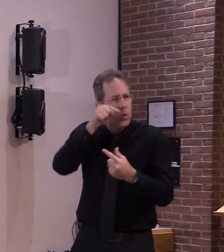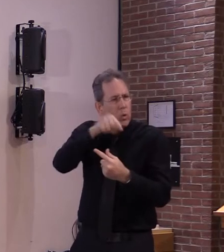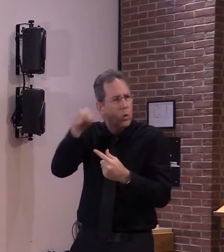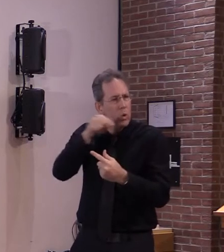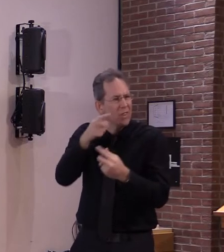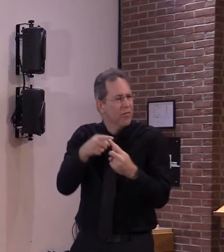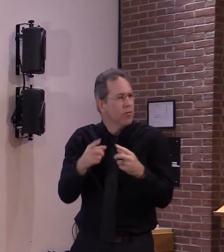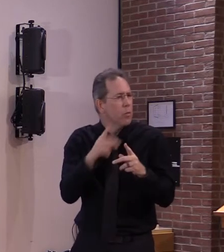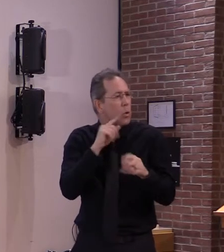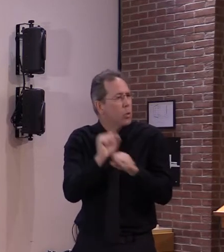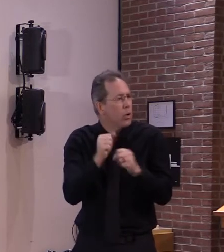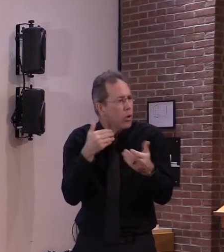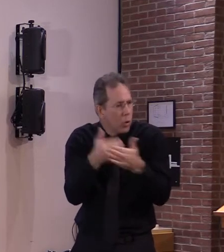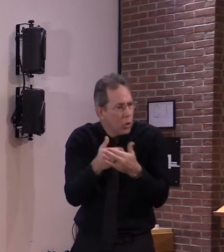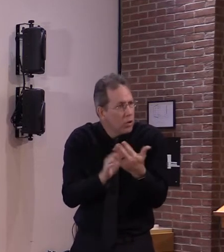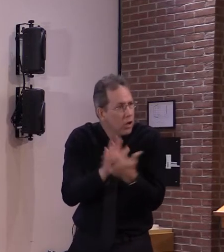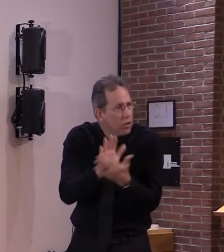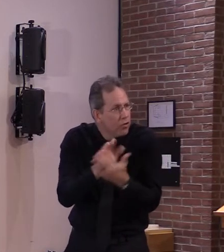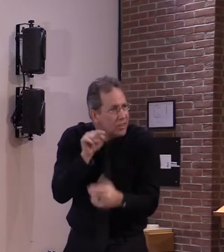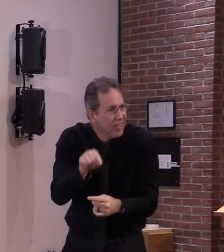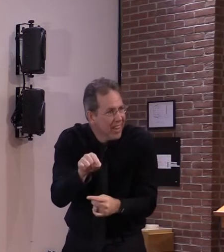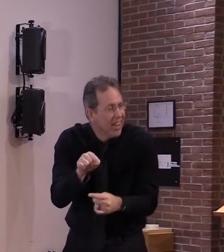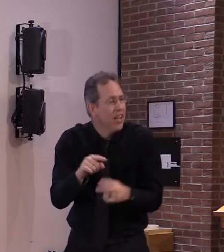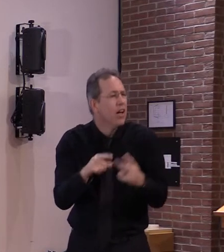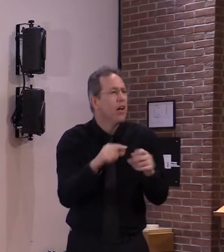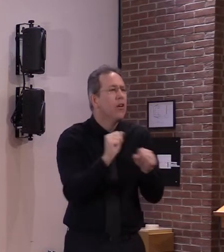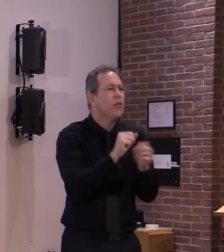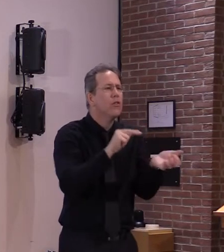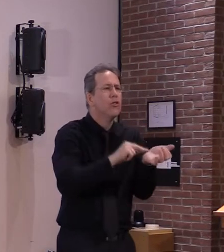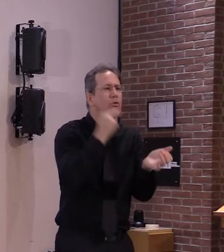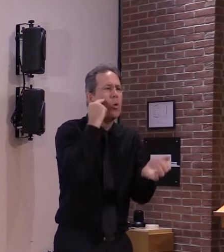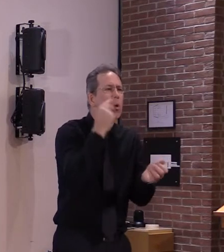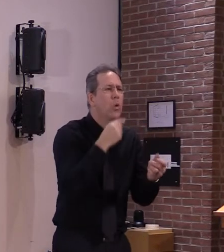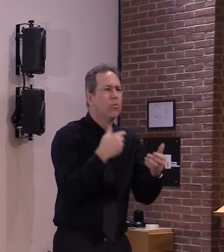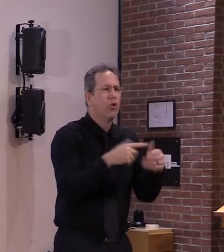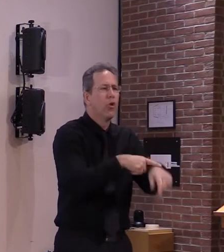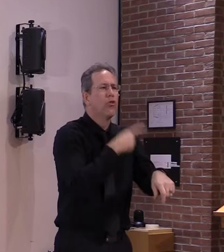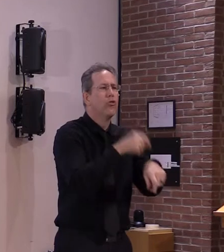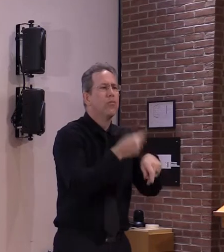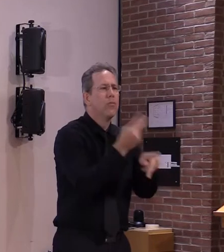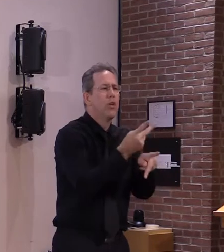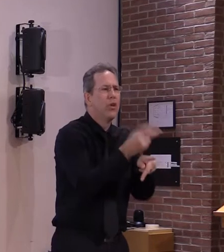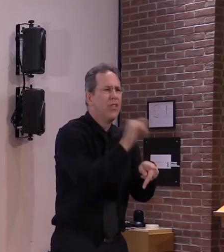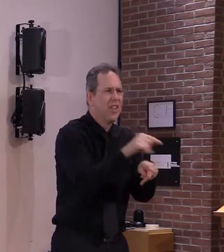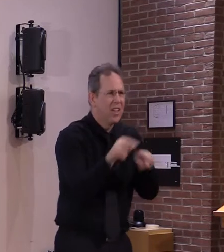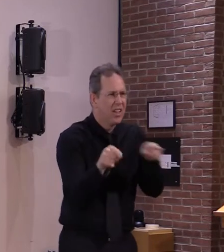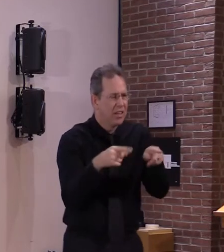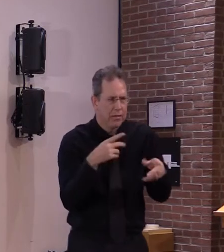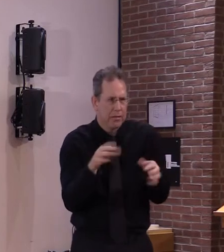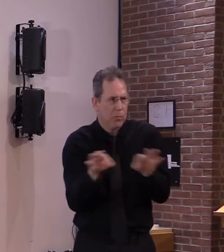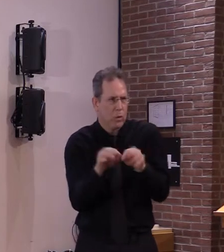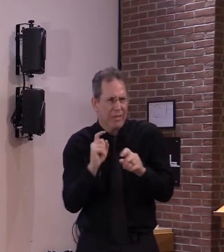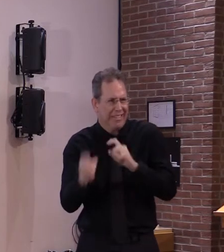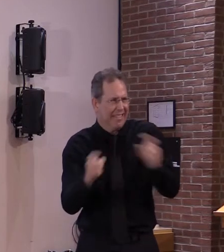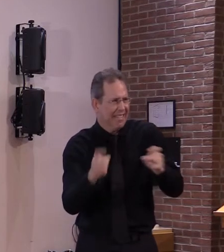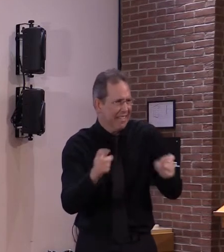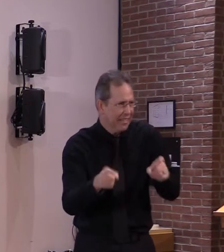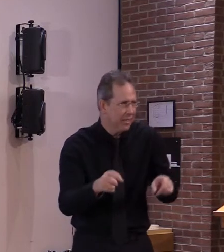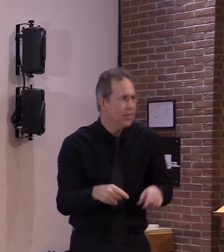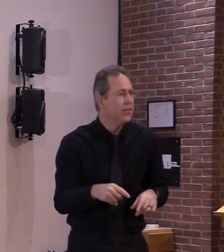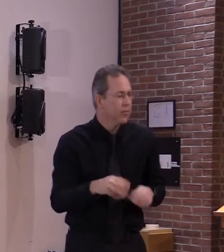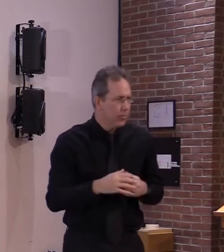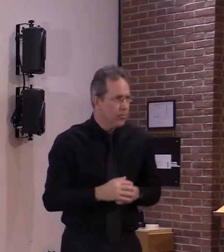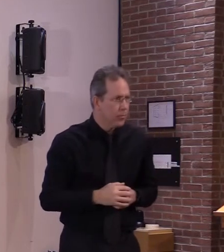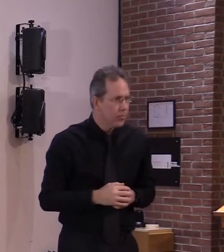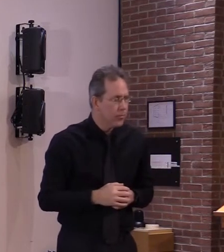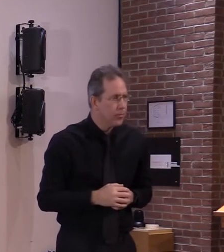they will be notified directly about when and where they can get vaccinated health care workers include those